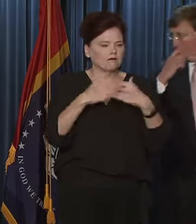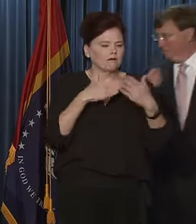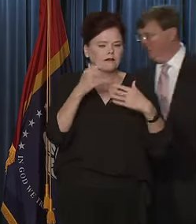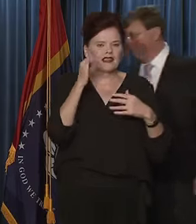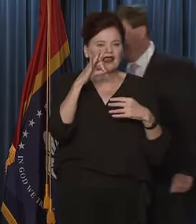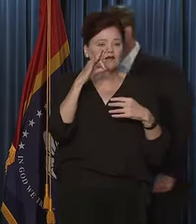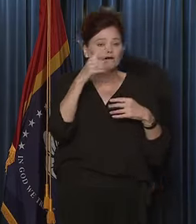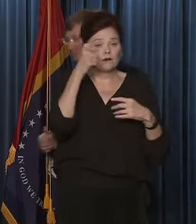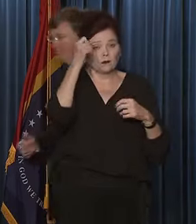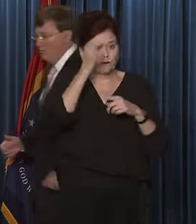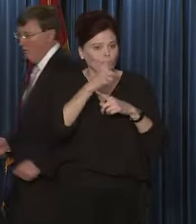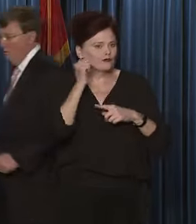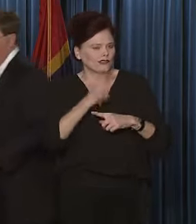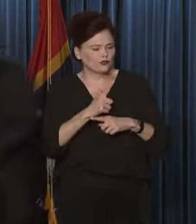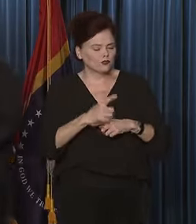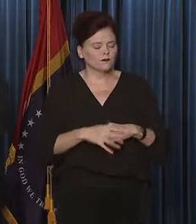sibling.